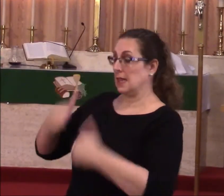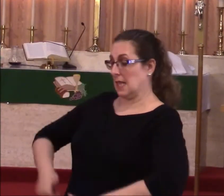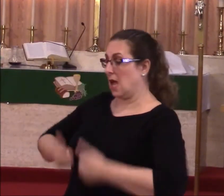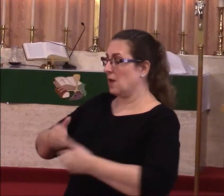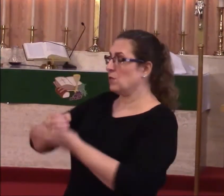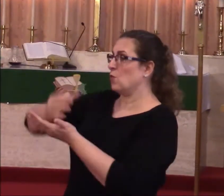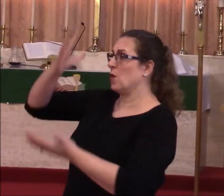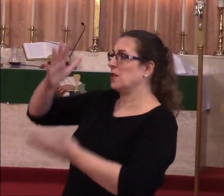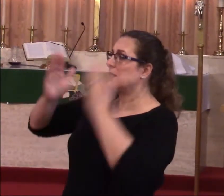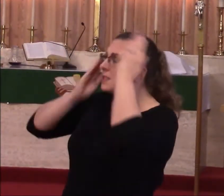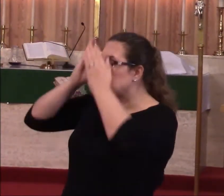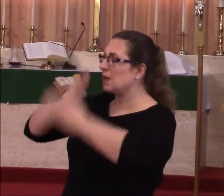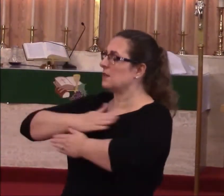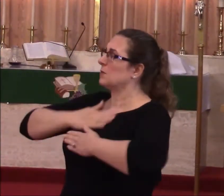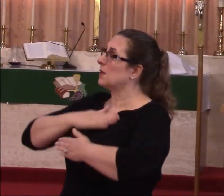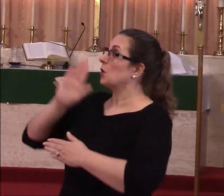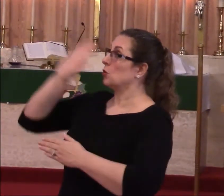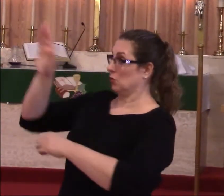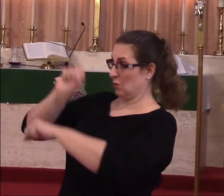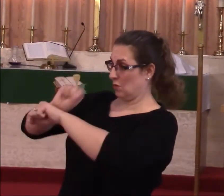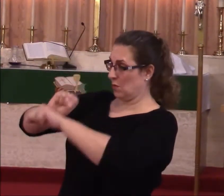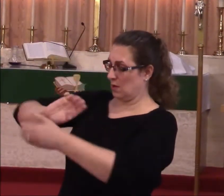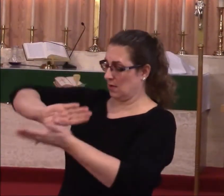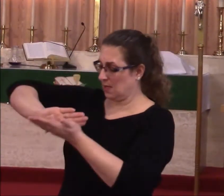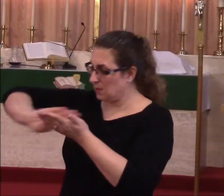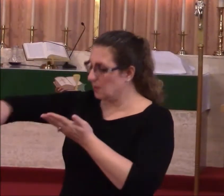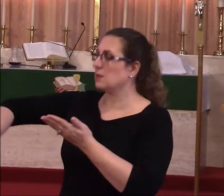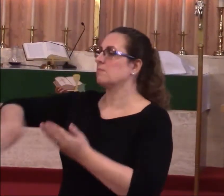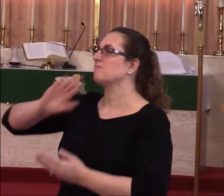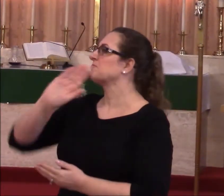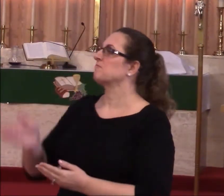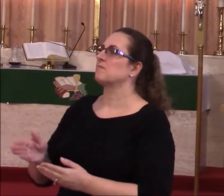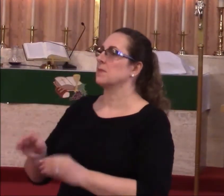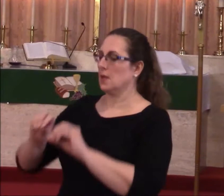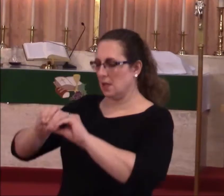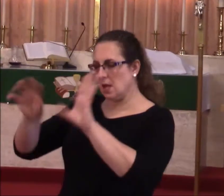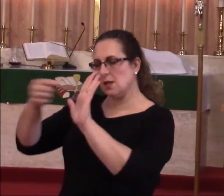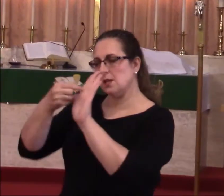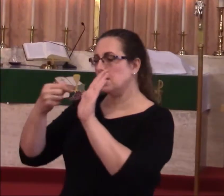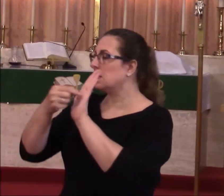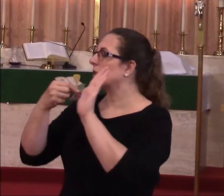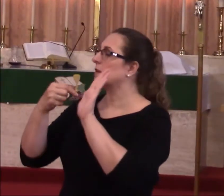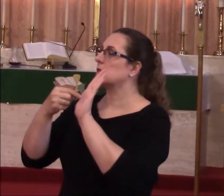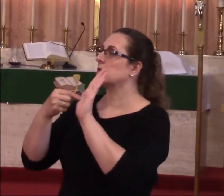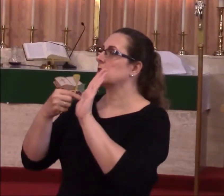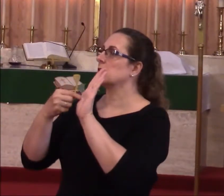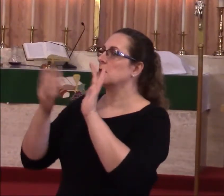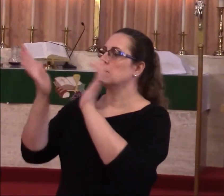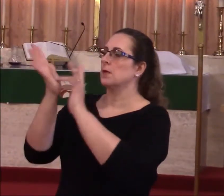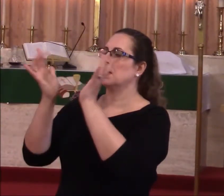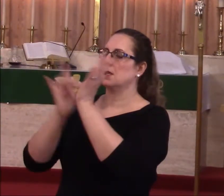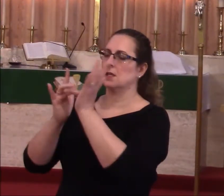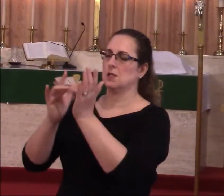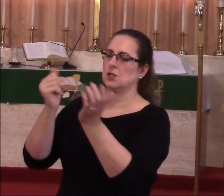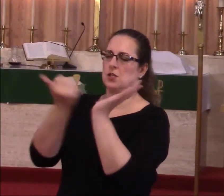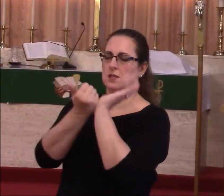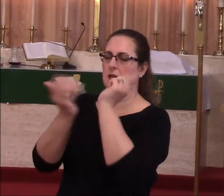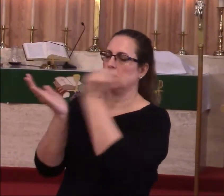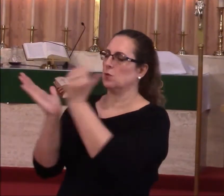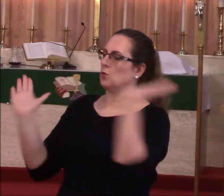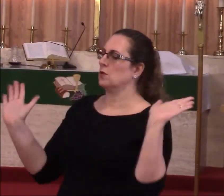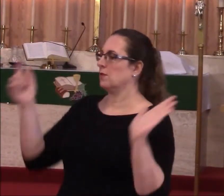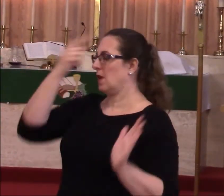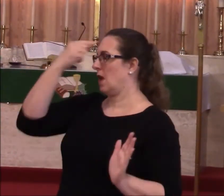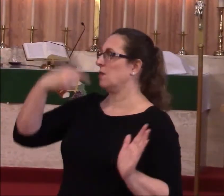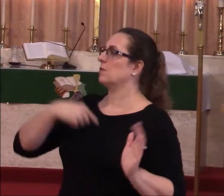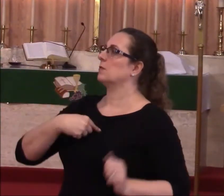life's riches, cares, and pleasures never may your work erase. Let the clear inscription be, Jesus